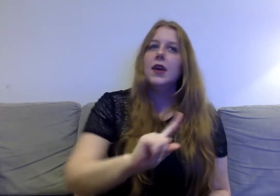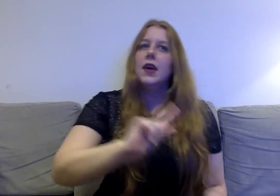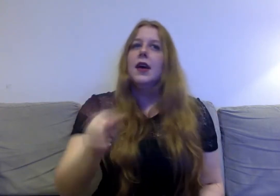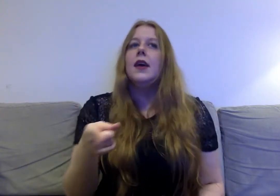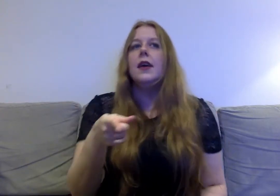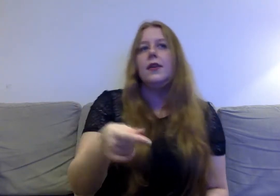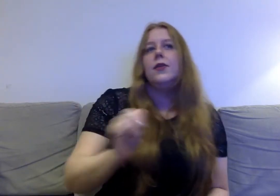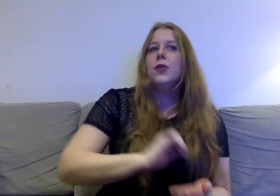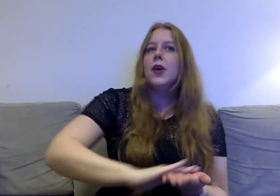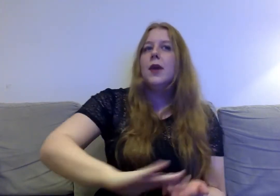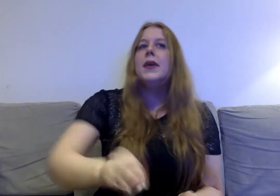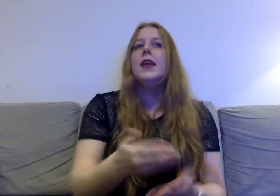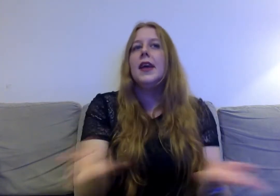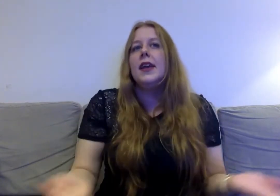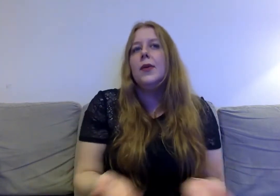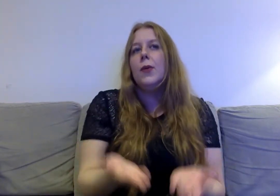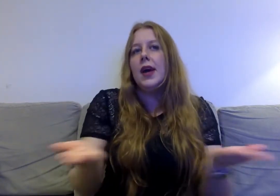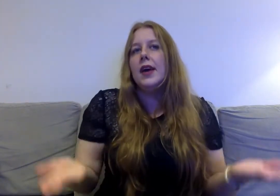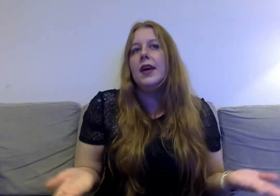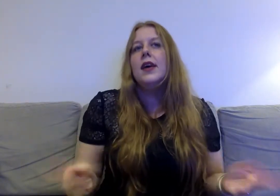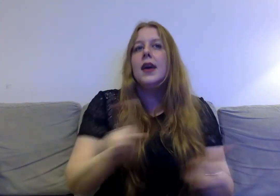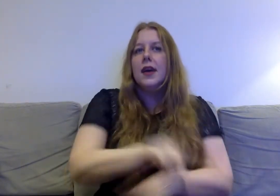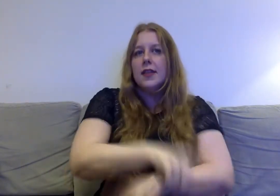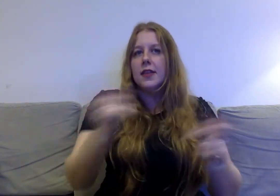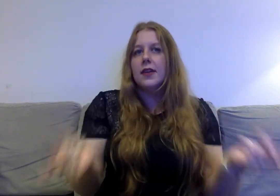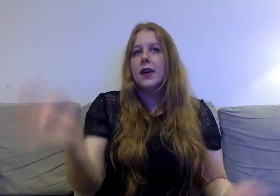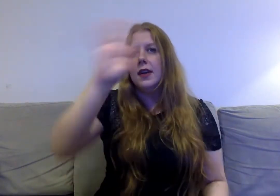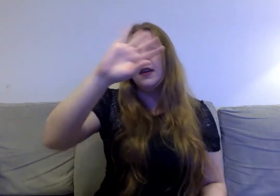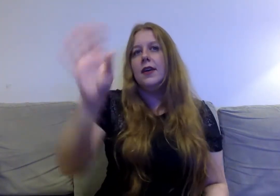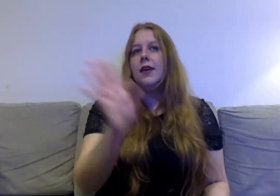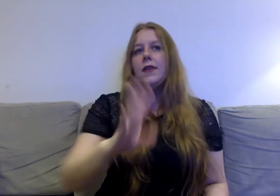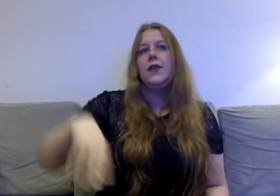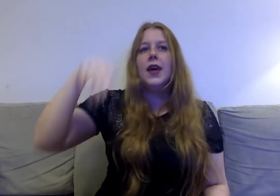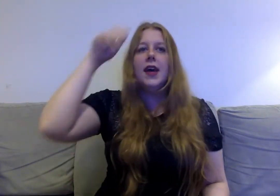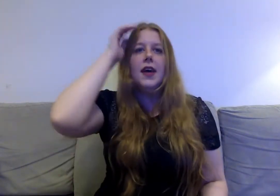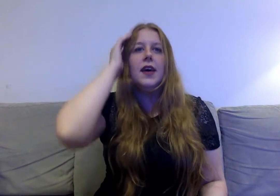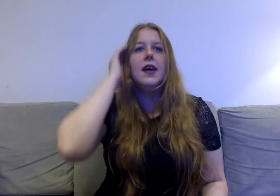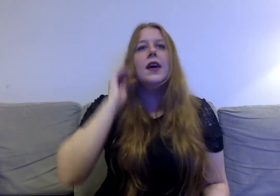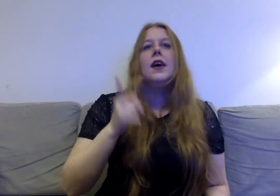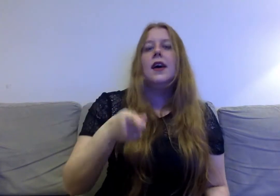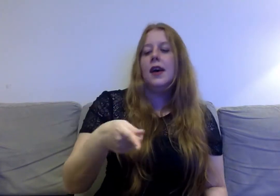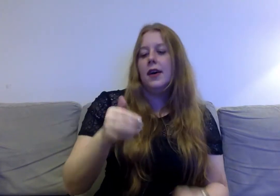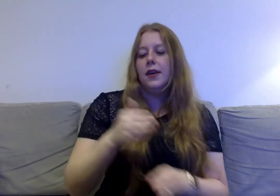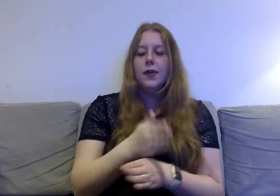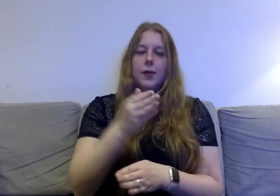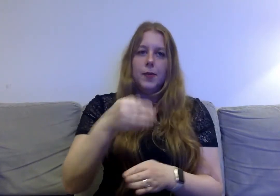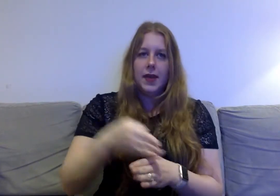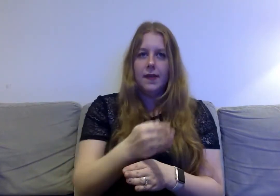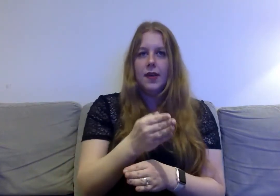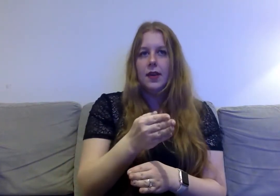Are you shopping anywhere? Change the color of your hair I ain't busy